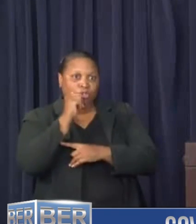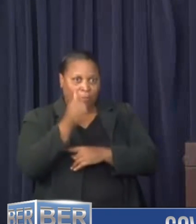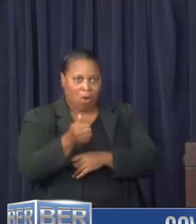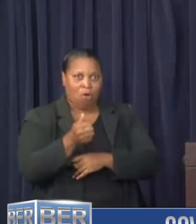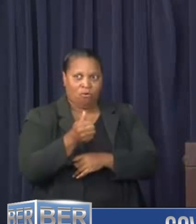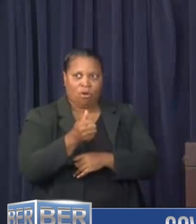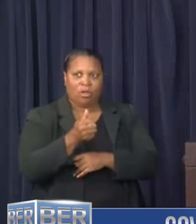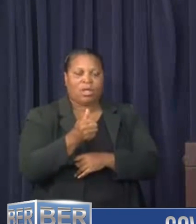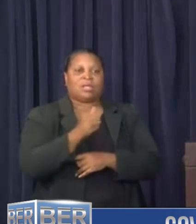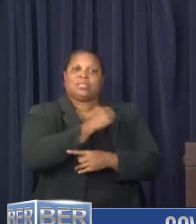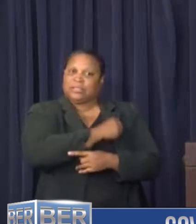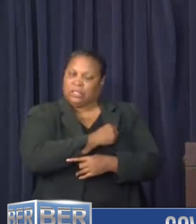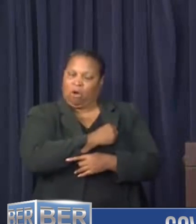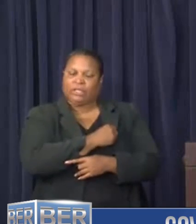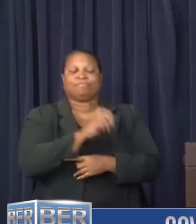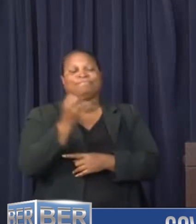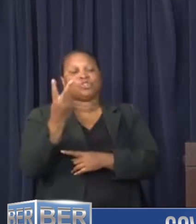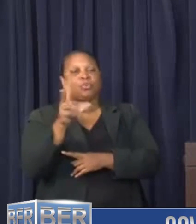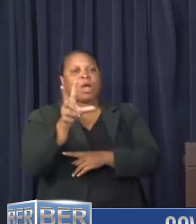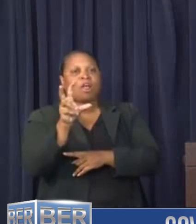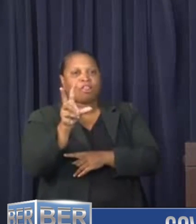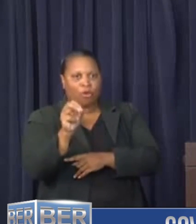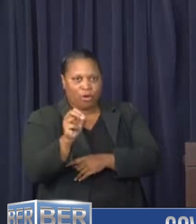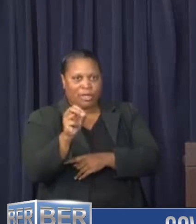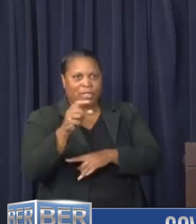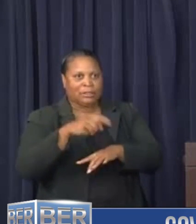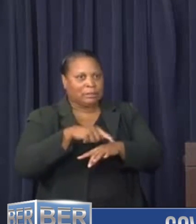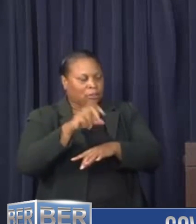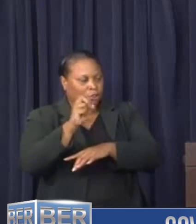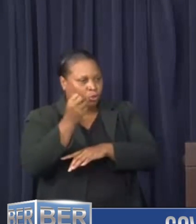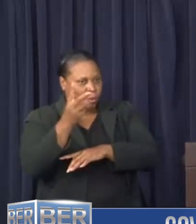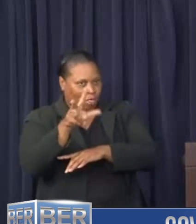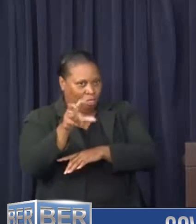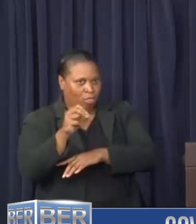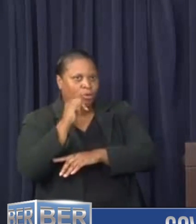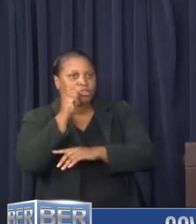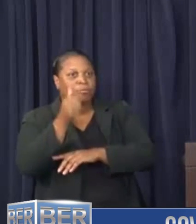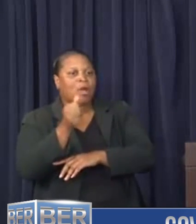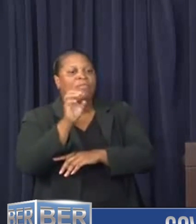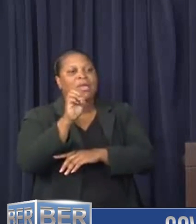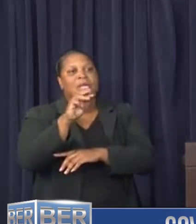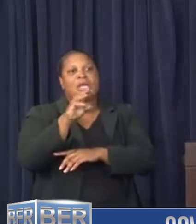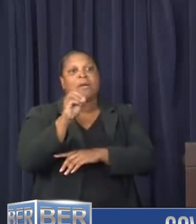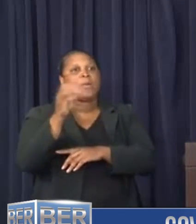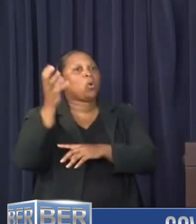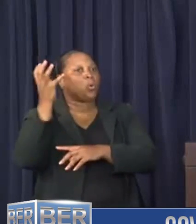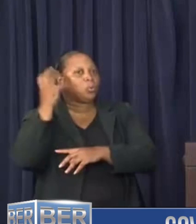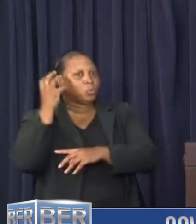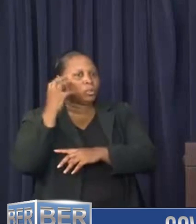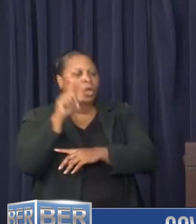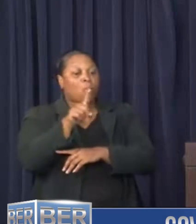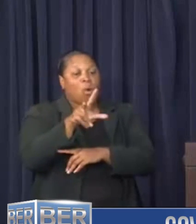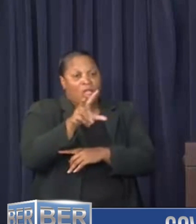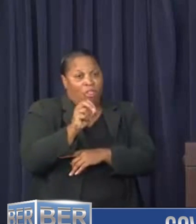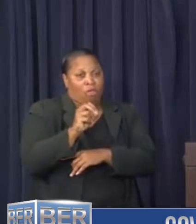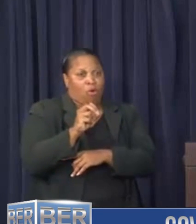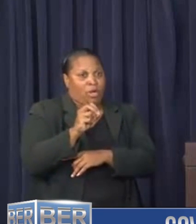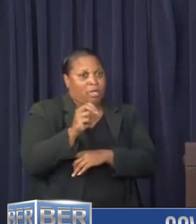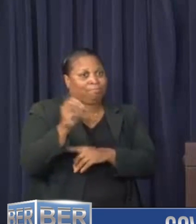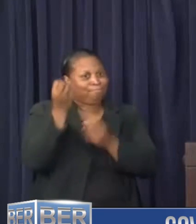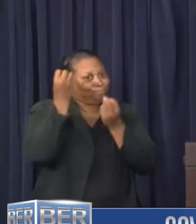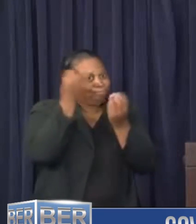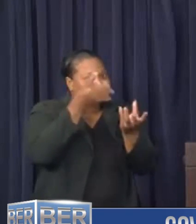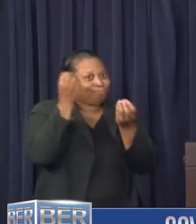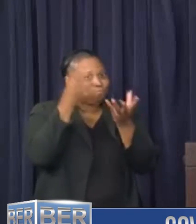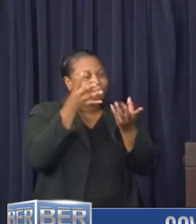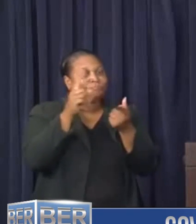then 1230, excuse me, we'll meet here at 1230 tomorrow. And then on the emergency broadcast station at 130 to give an update